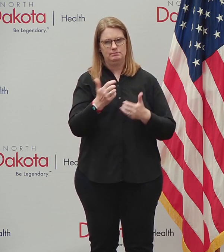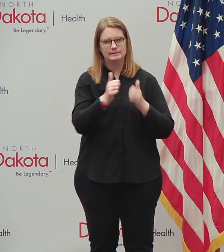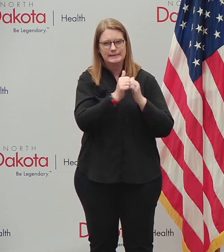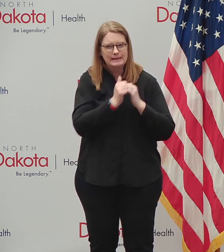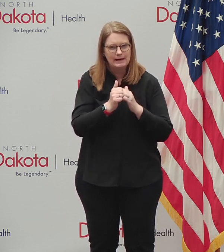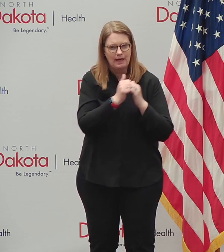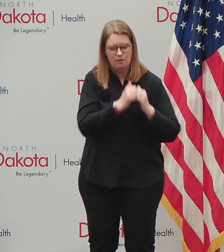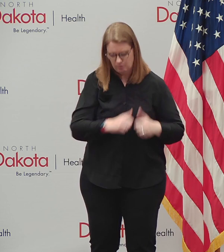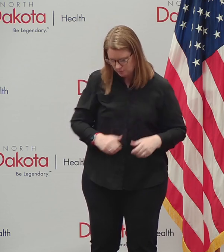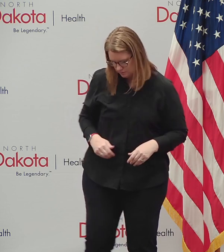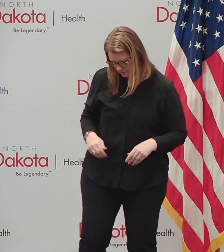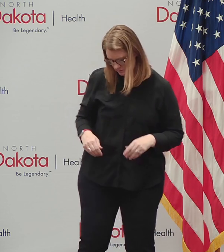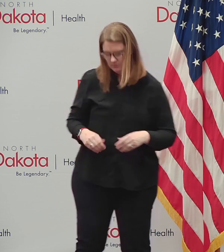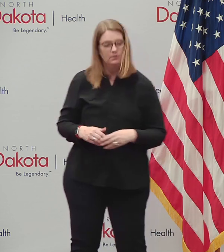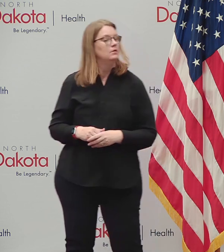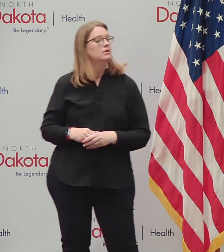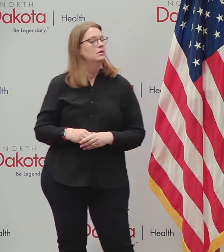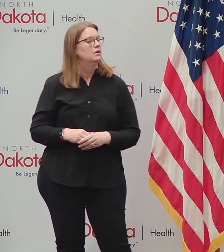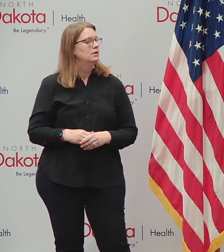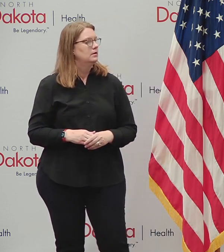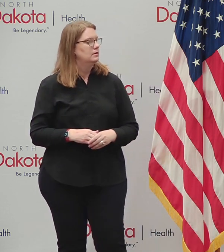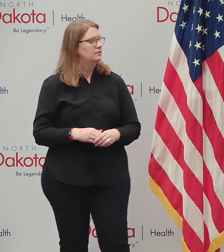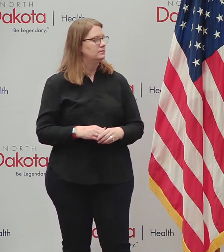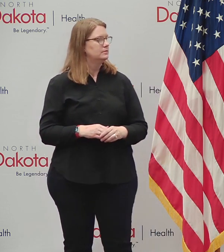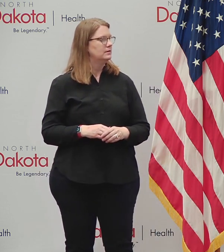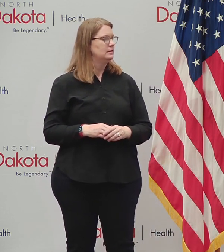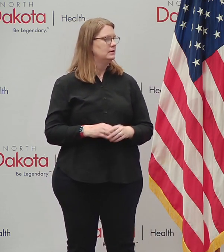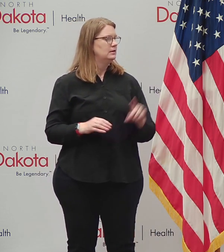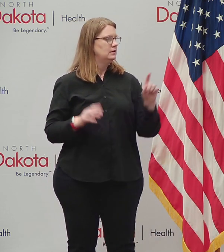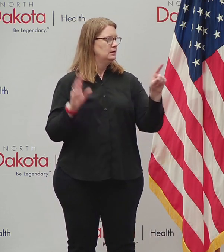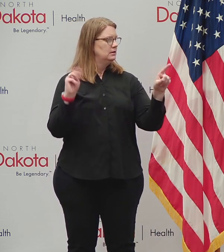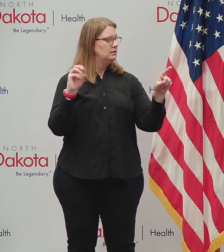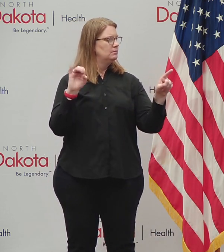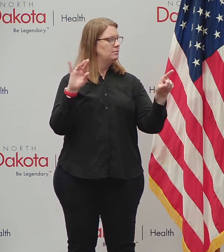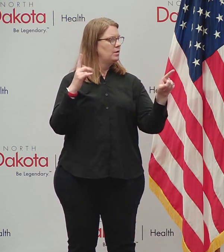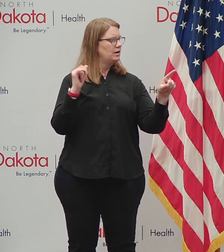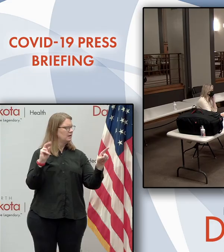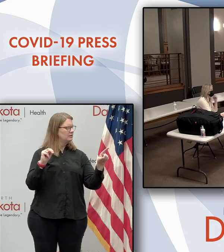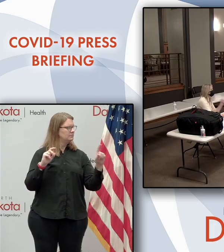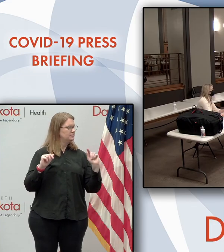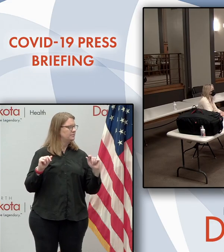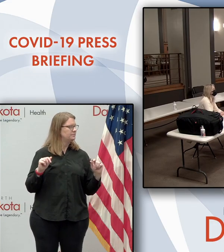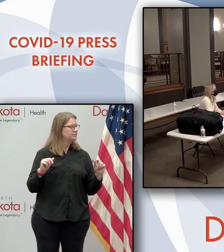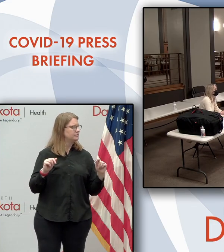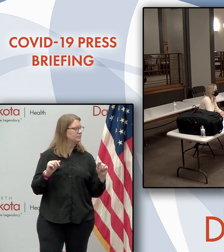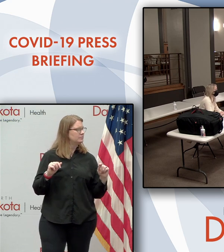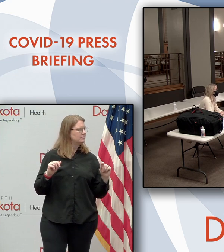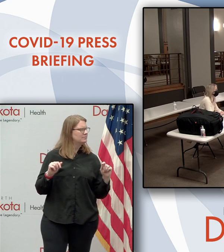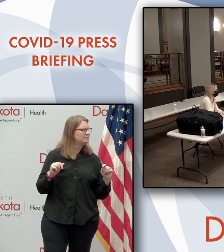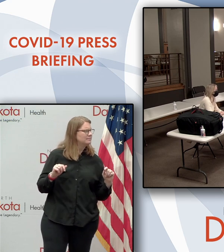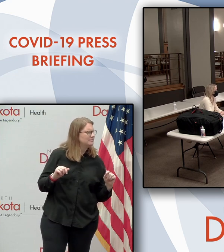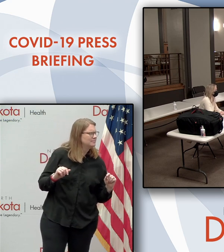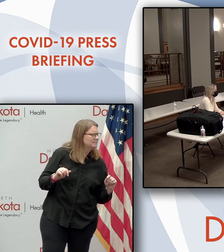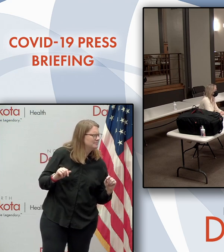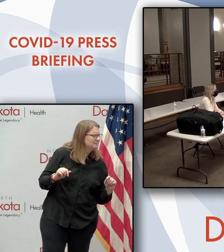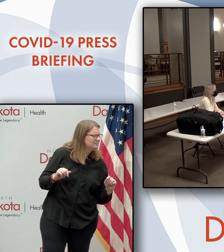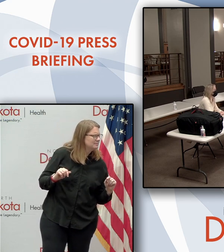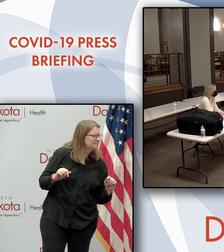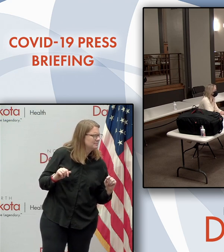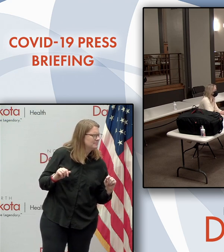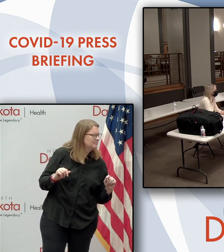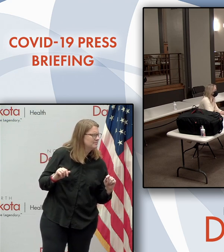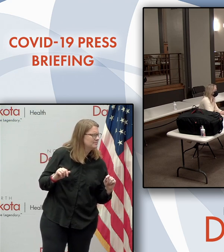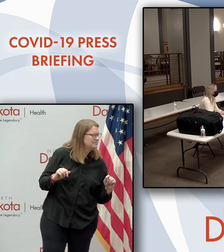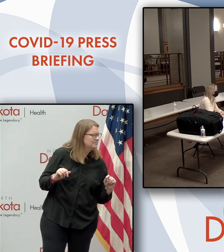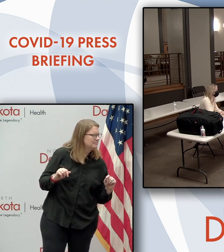uh, with that? Okay. Uh, I'm gonna go Morgan and then, uh, Adam. Um, so this is an election related question.